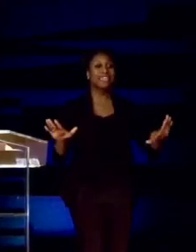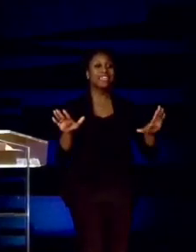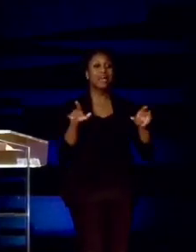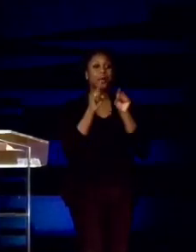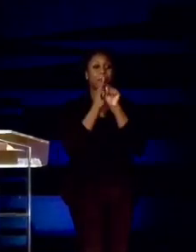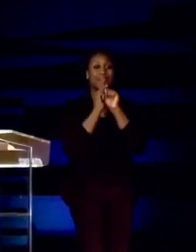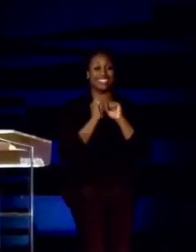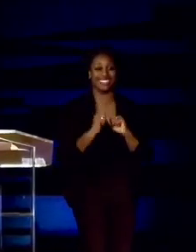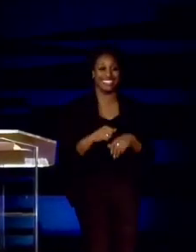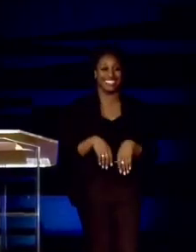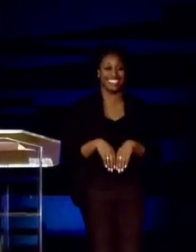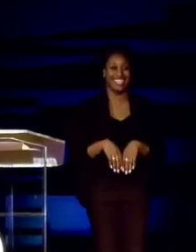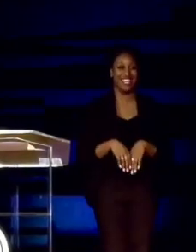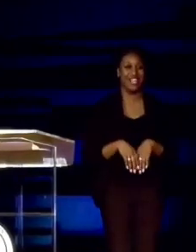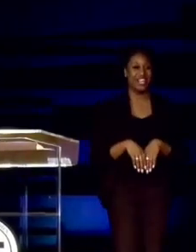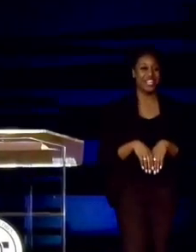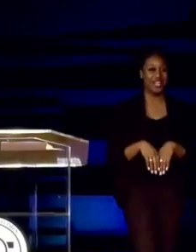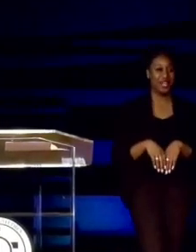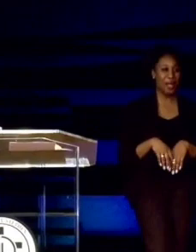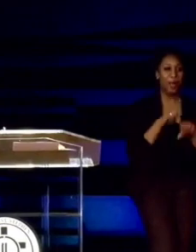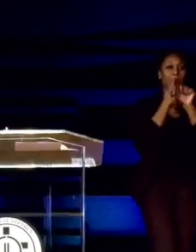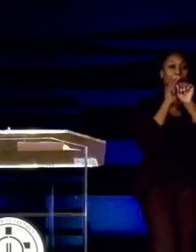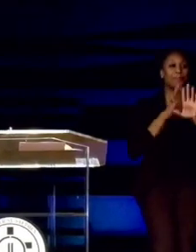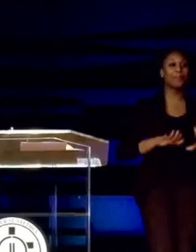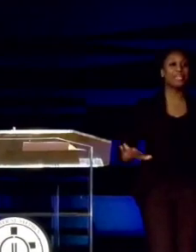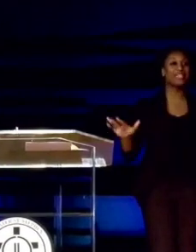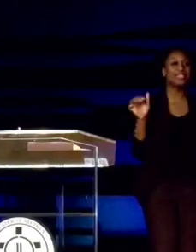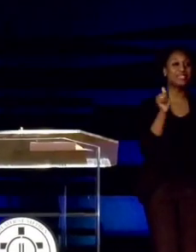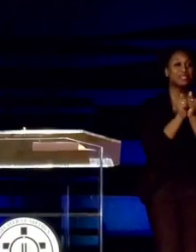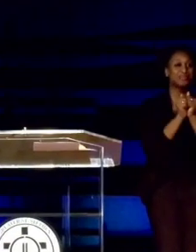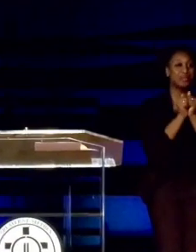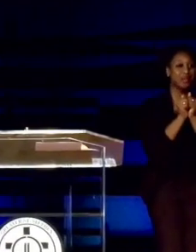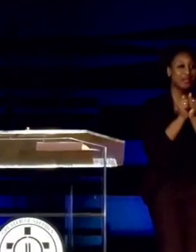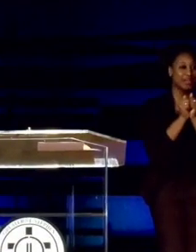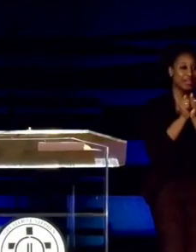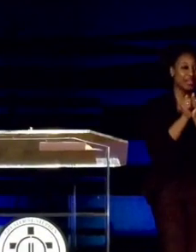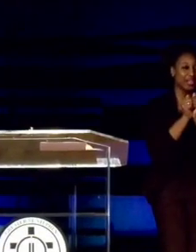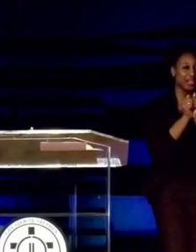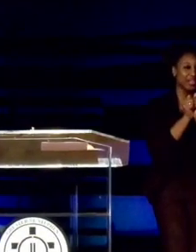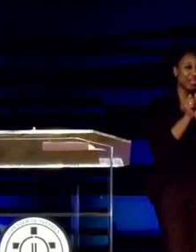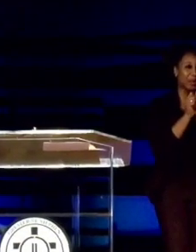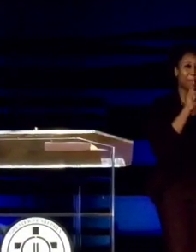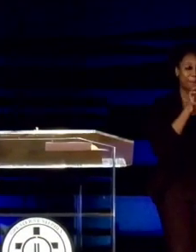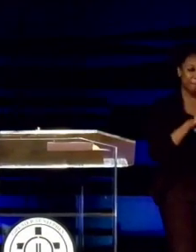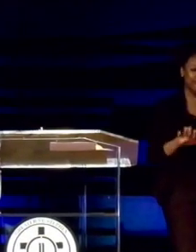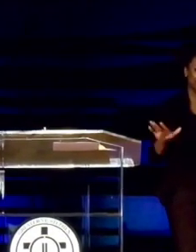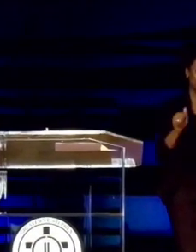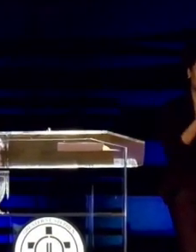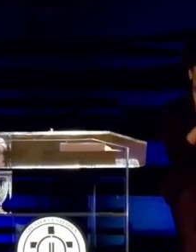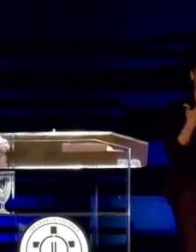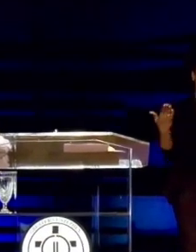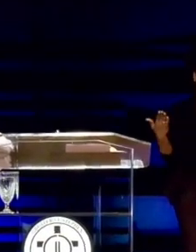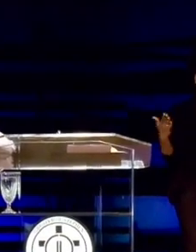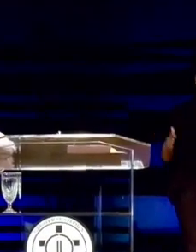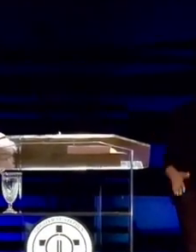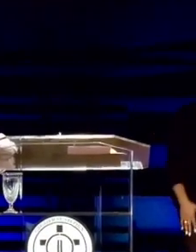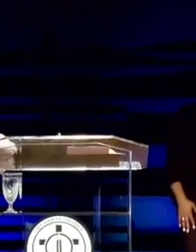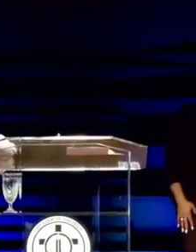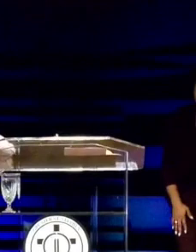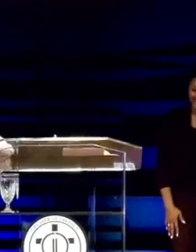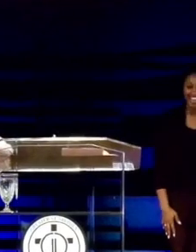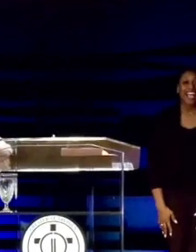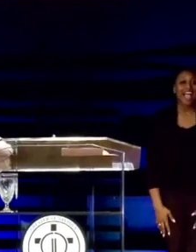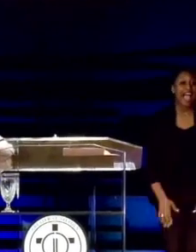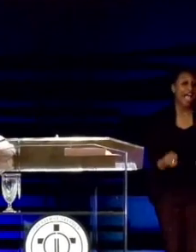and parisamia is about to work for you. Peace is going to be with you. That don't mean everything is going to be all